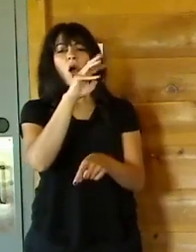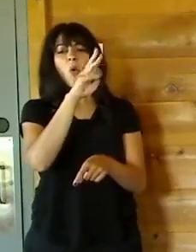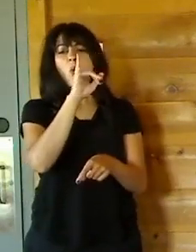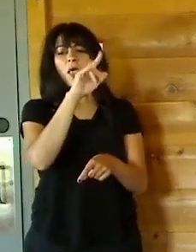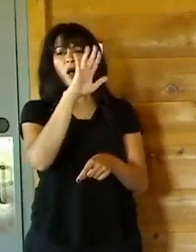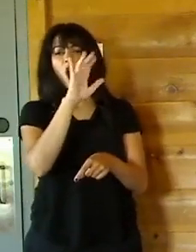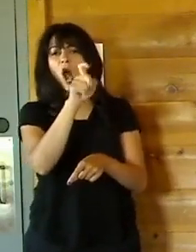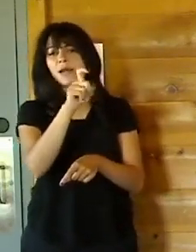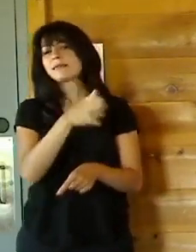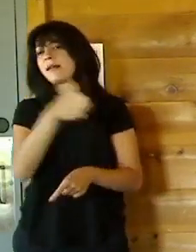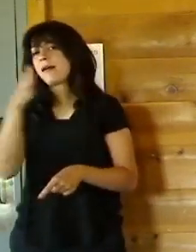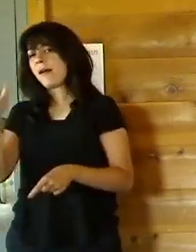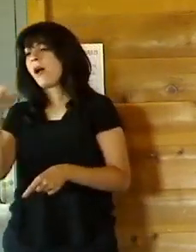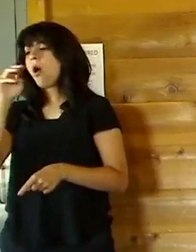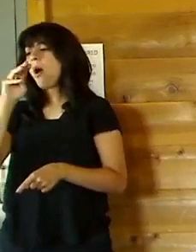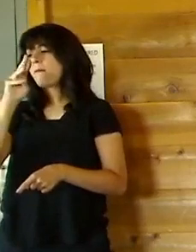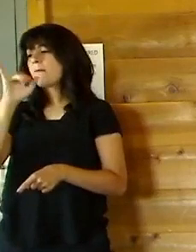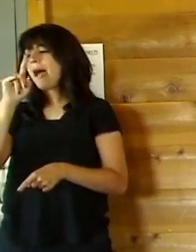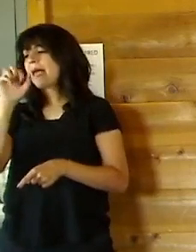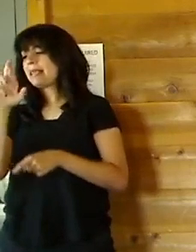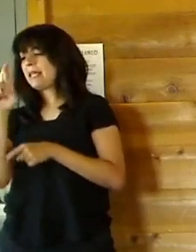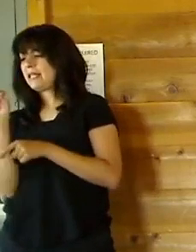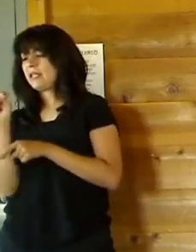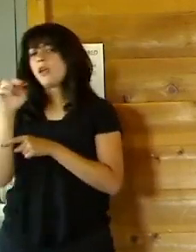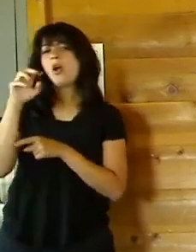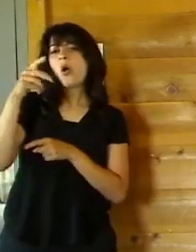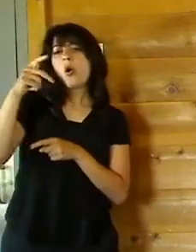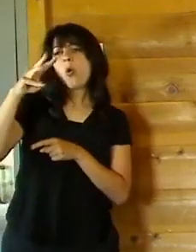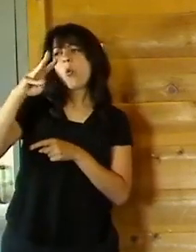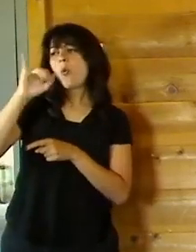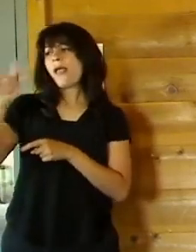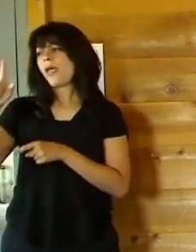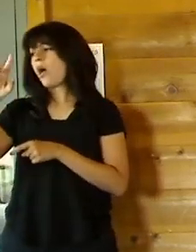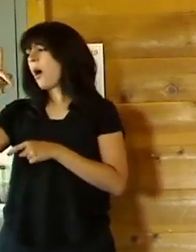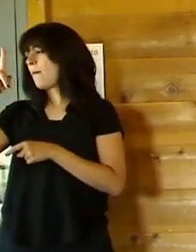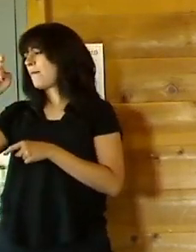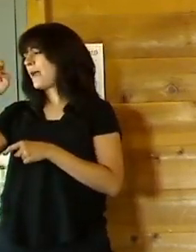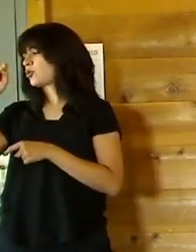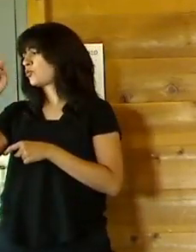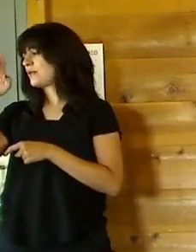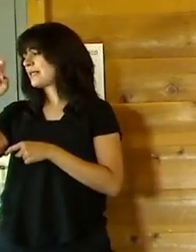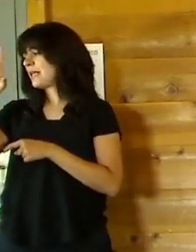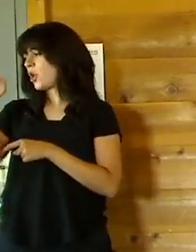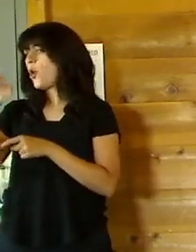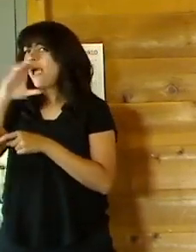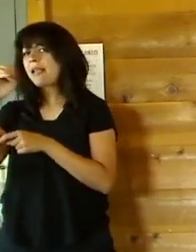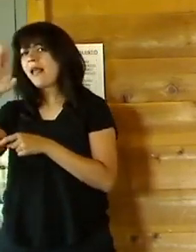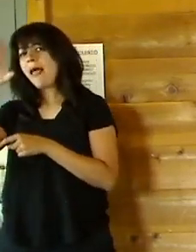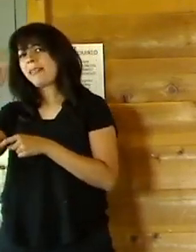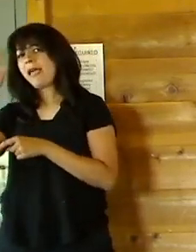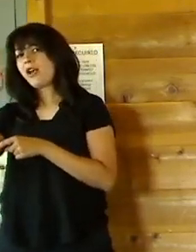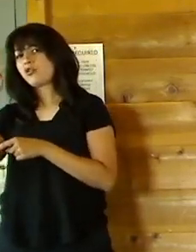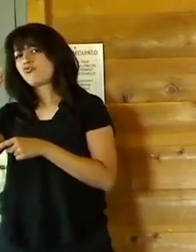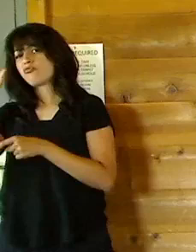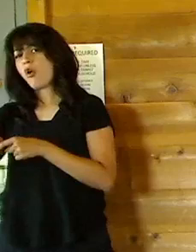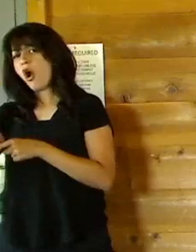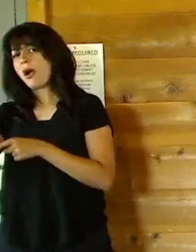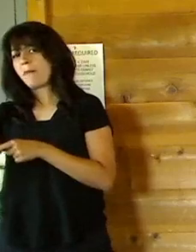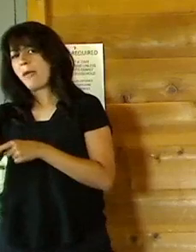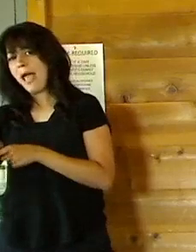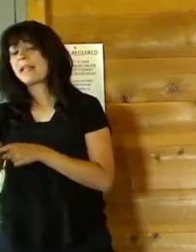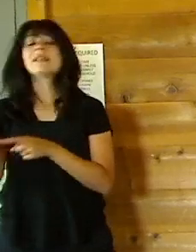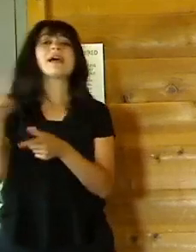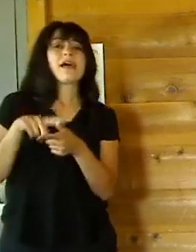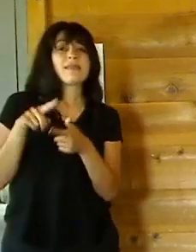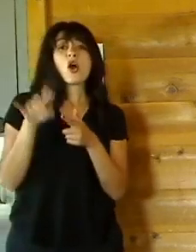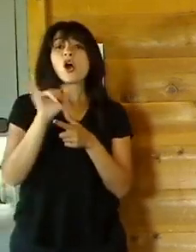Music with Vito, Petrocito, and Little Rock Band. 8.30 p.m. Thereabouts, depending on how dark it is. Yes. You'll be showing a movie